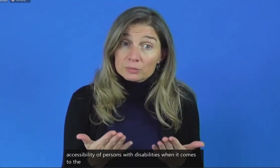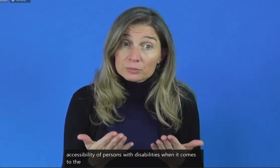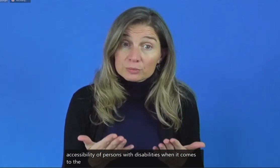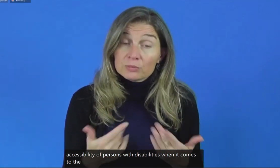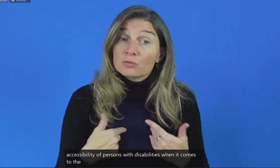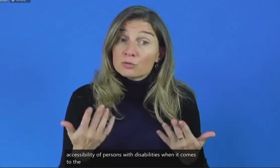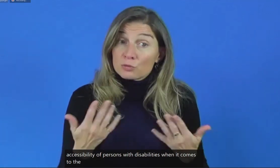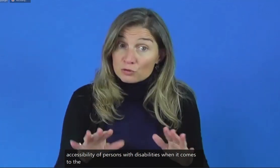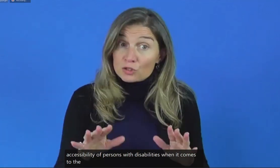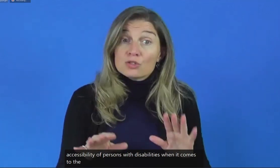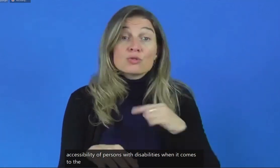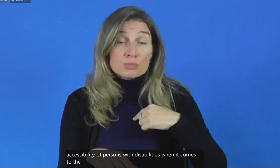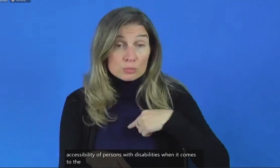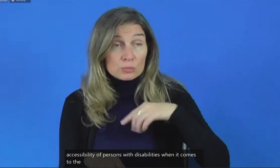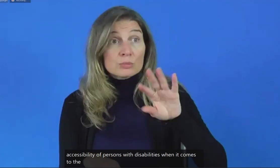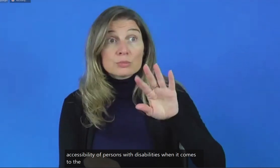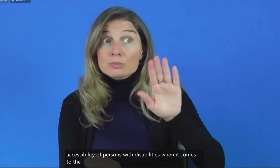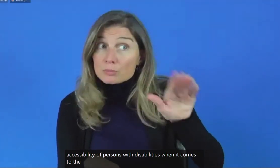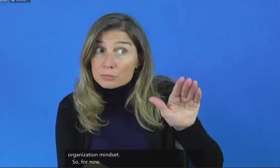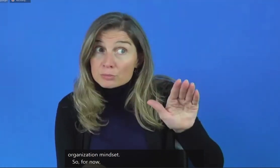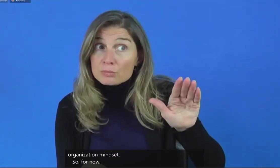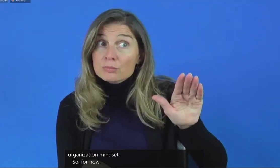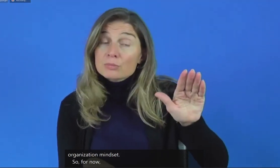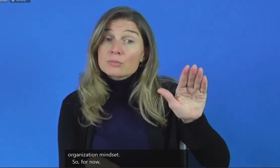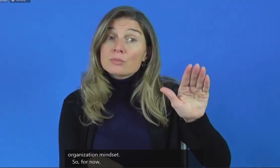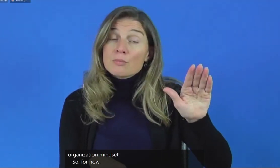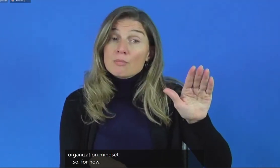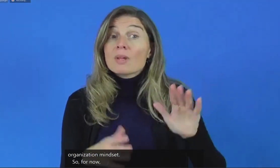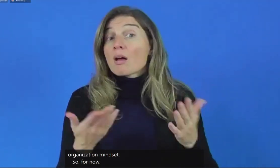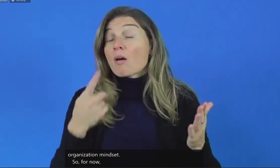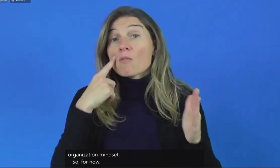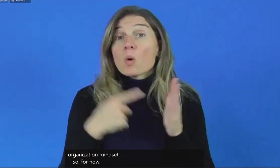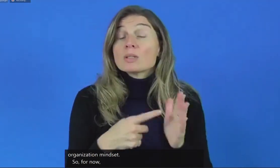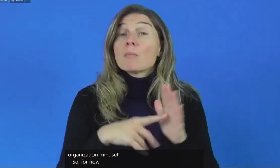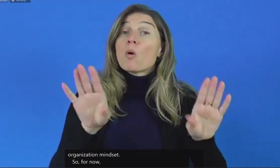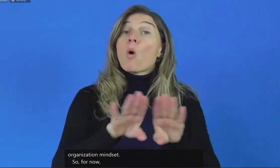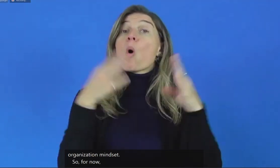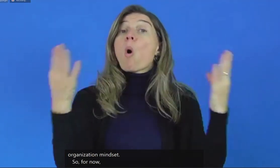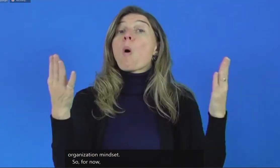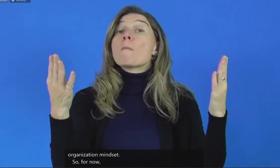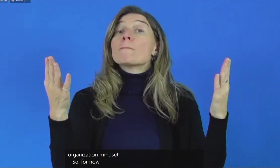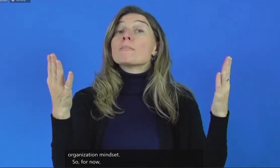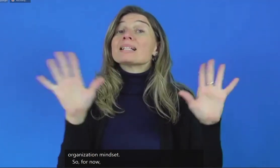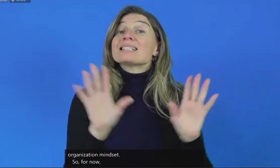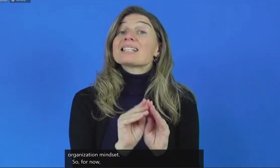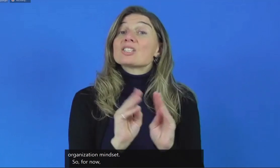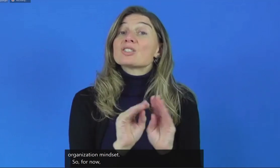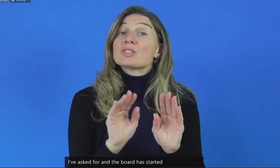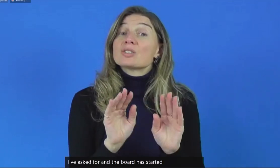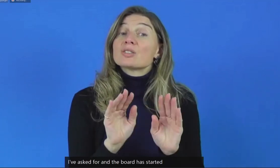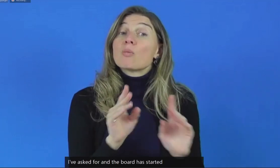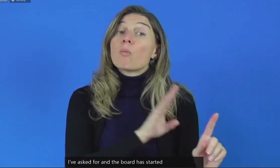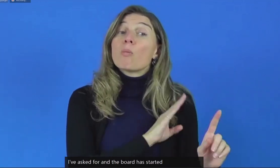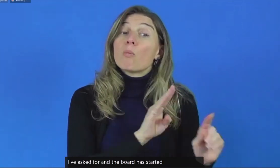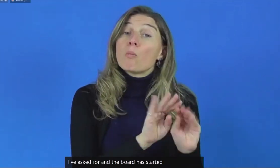the board has started captioning the open forum, open sessions of the board meetings.